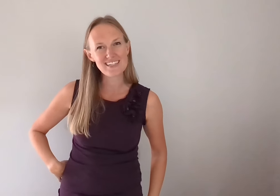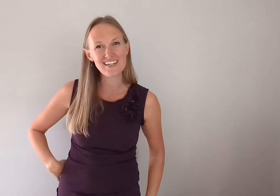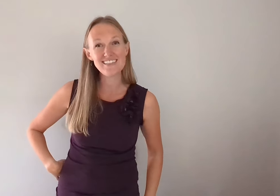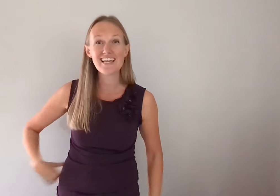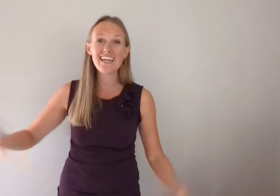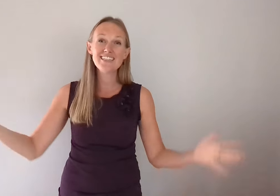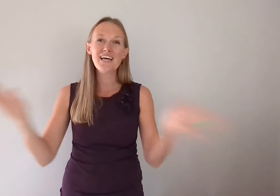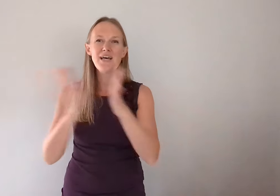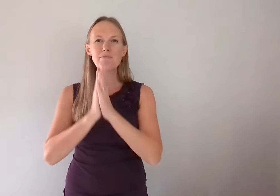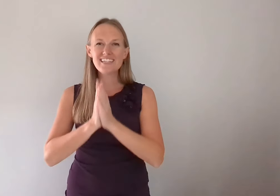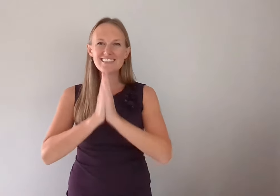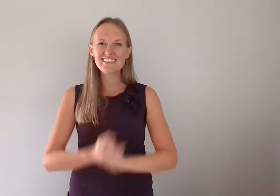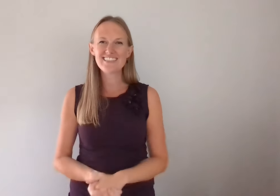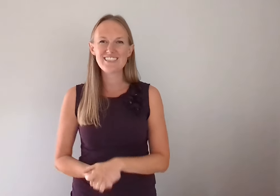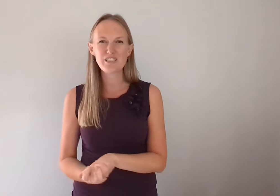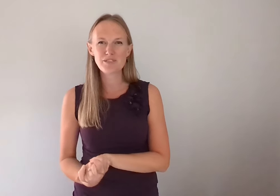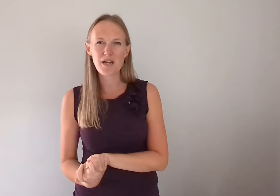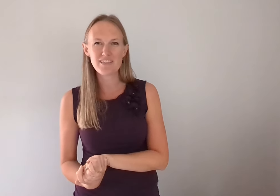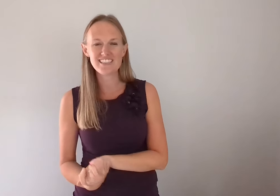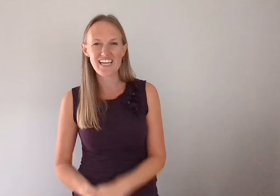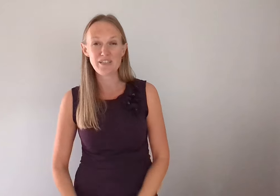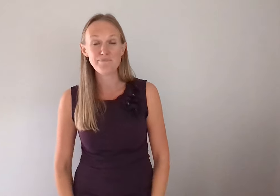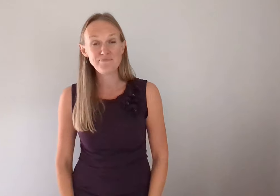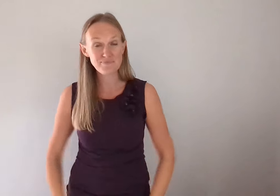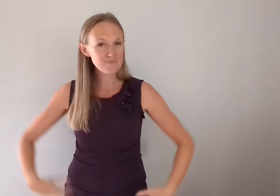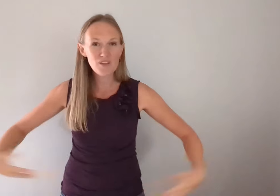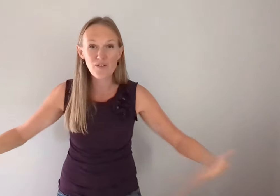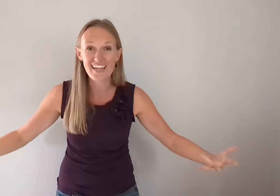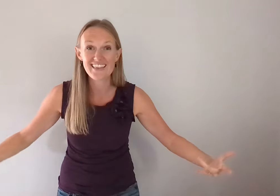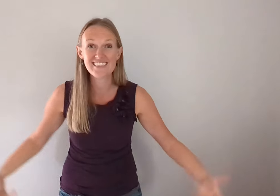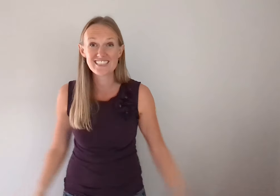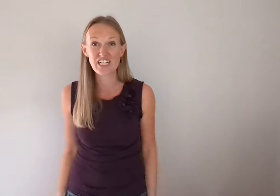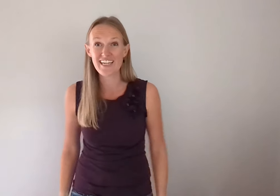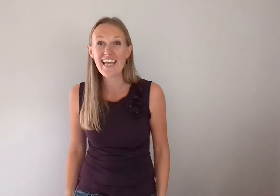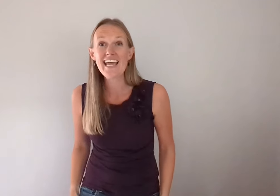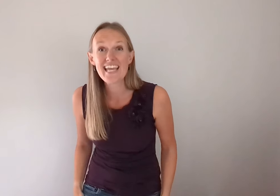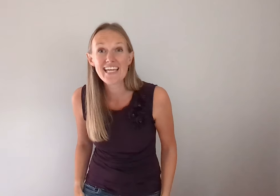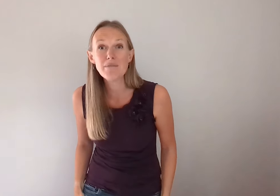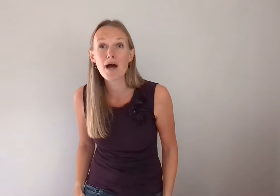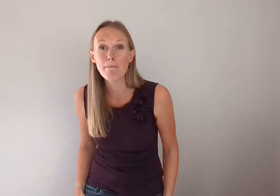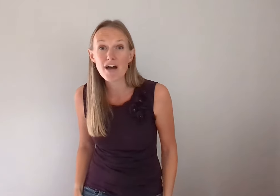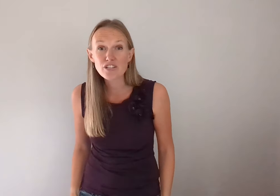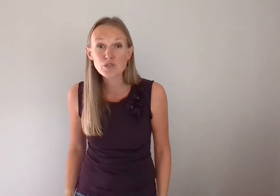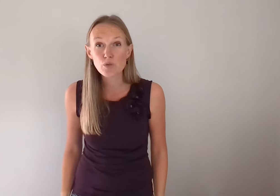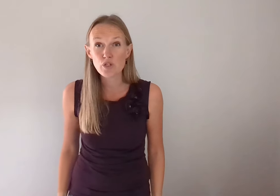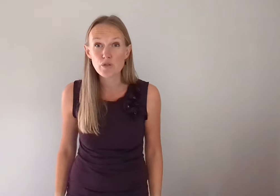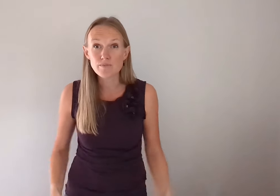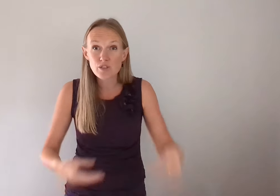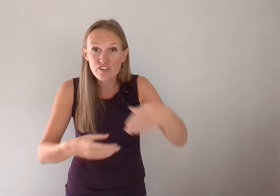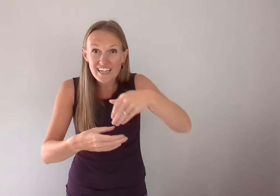signs and please consider subscribing to the channel. Okay, let's get started. In my mother's womb. So for